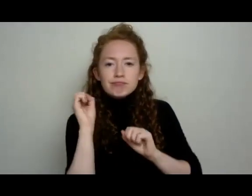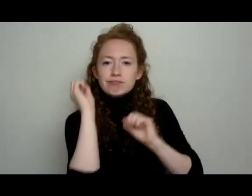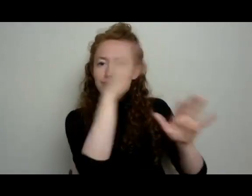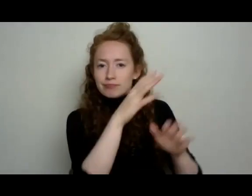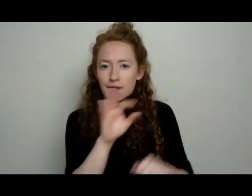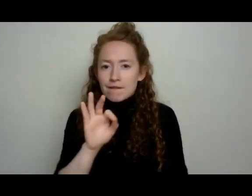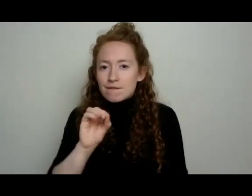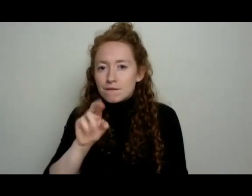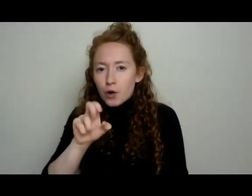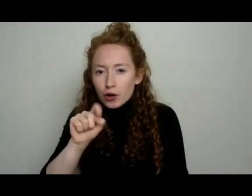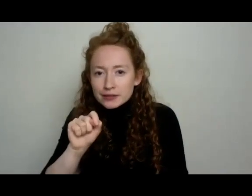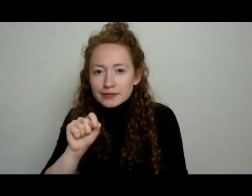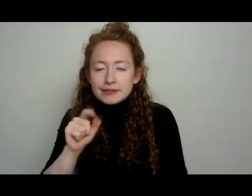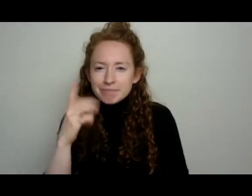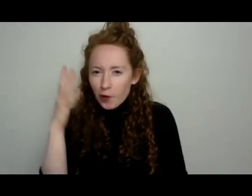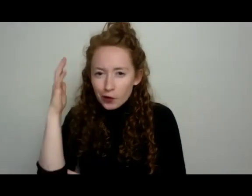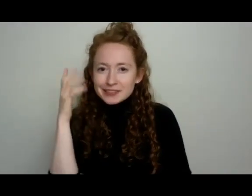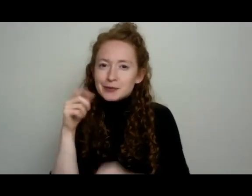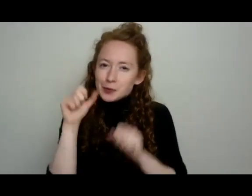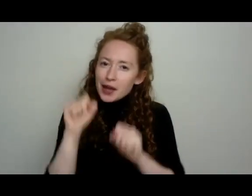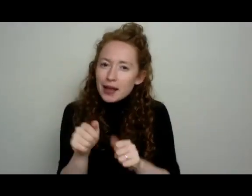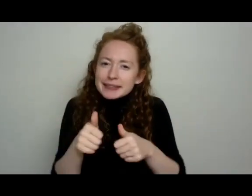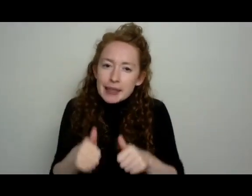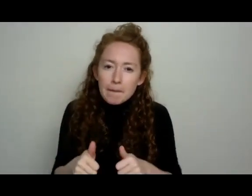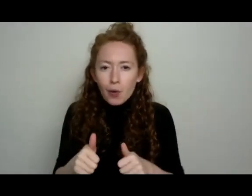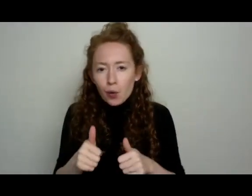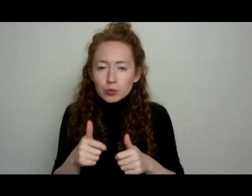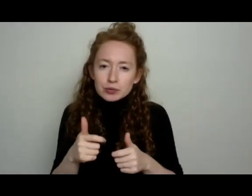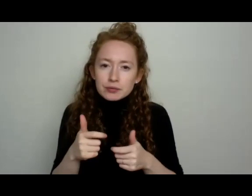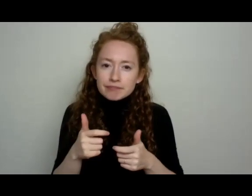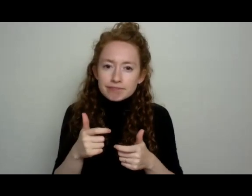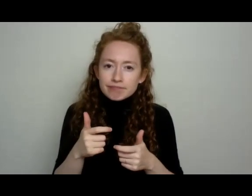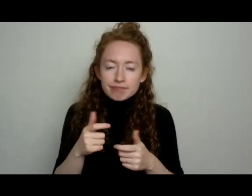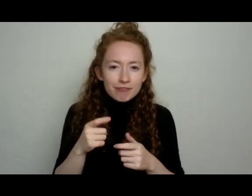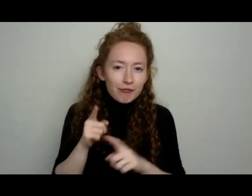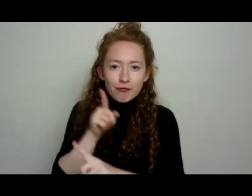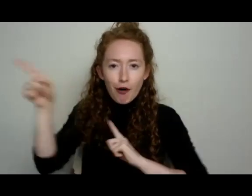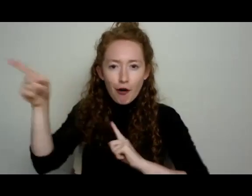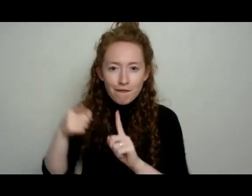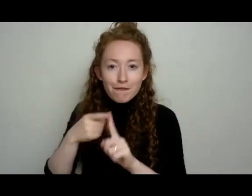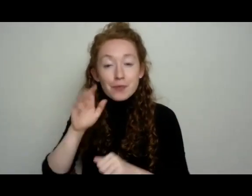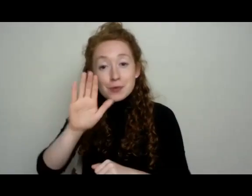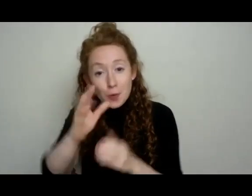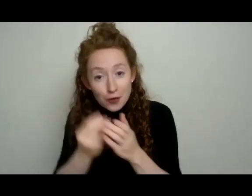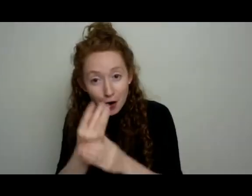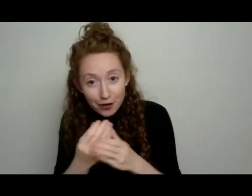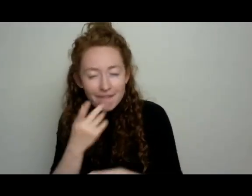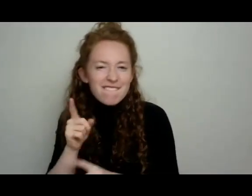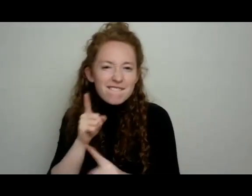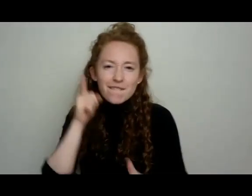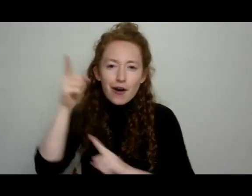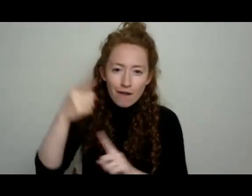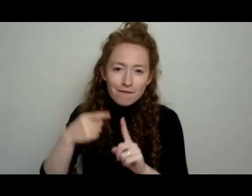the hedgerow, lug them a little farther where they can decompose, away from the compost where they may or may not compost